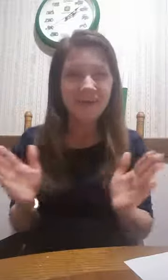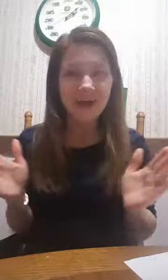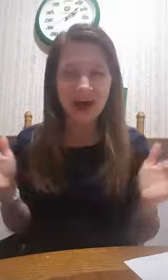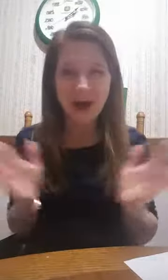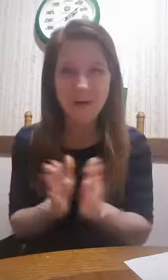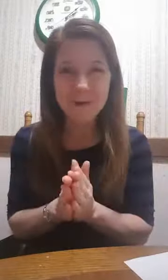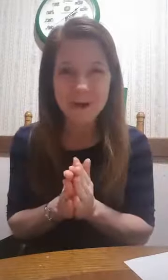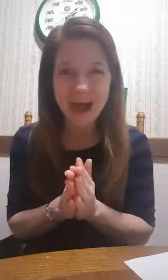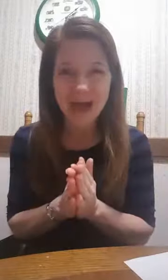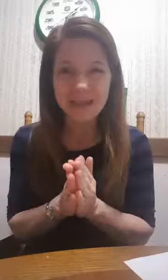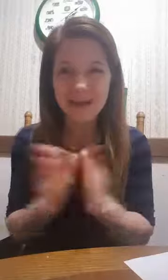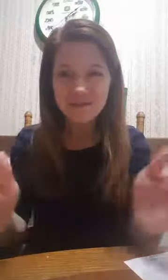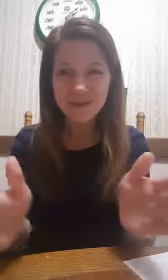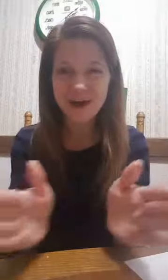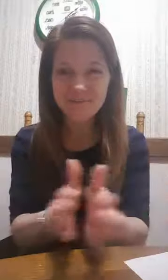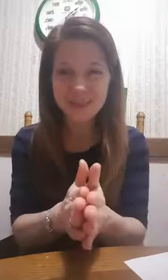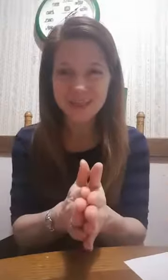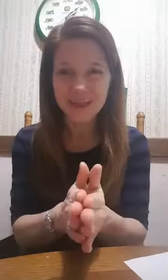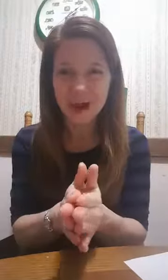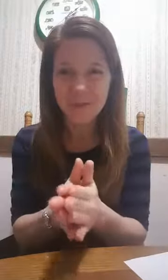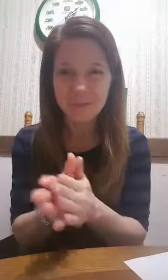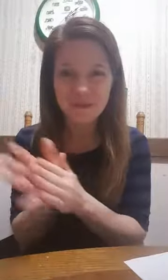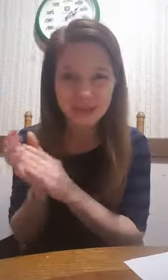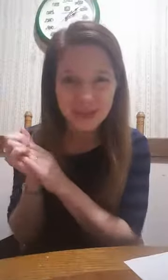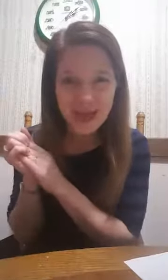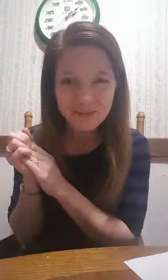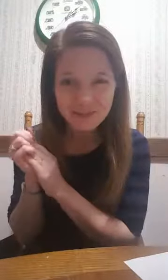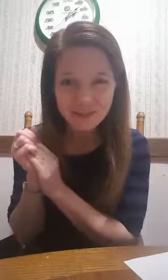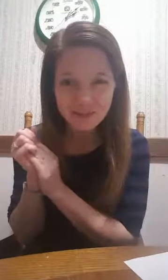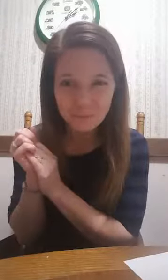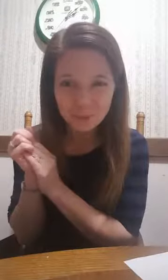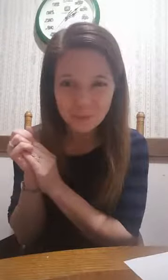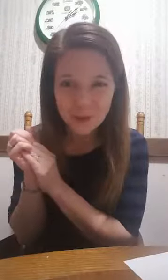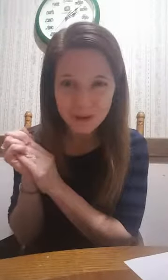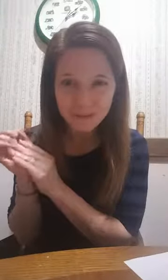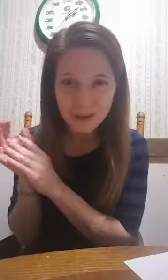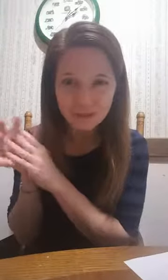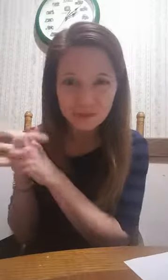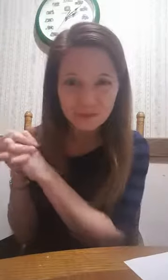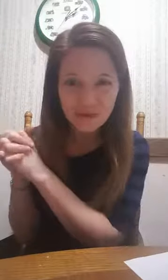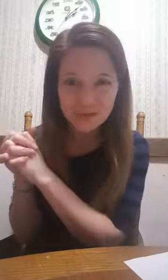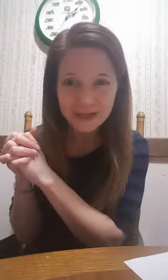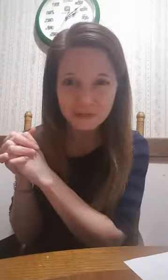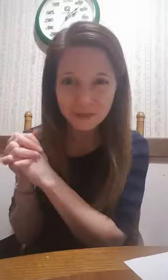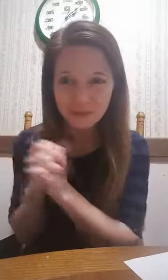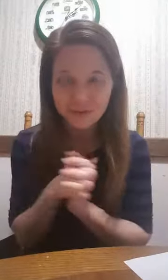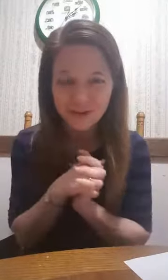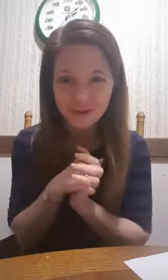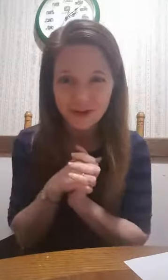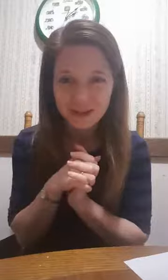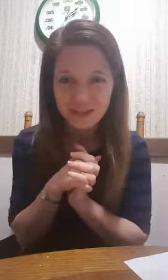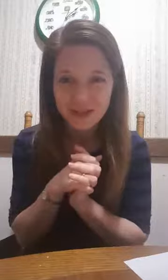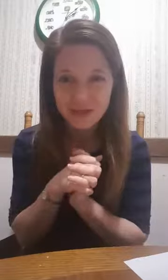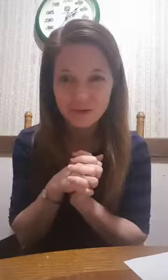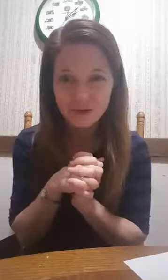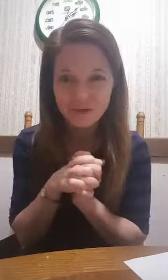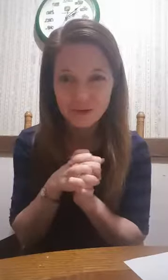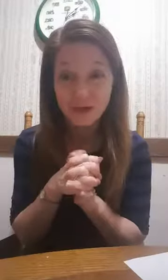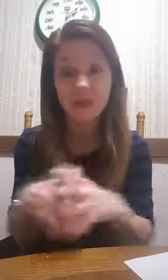So, I love the comments. Someone said, I have such a simple room. My bedroom has two soft lights and we don't do electronics in the bed. No TV or anything.